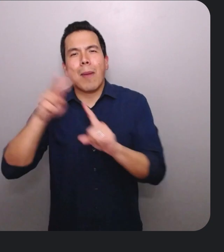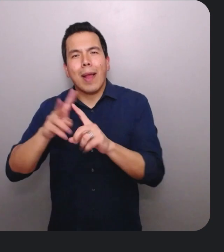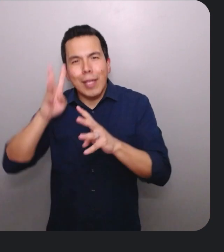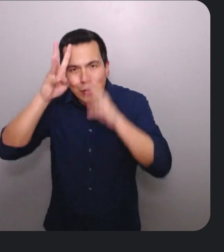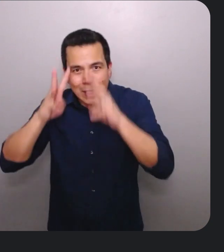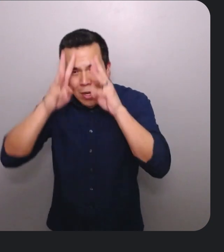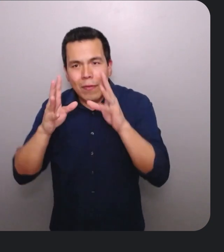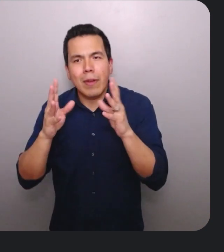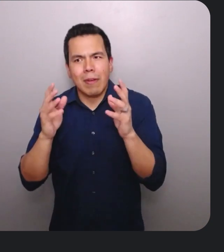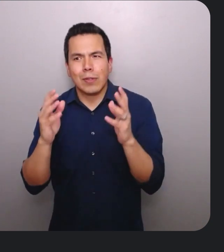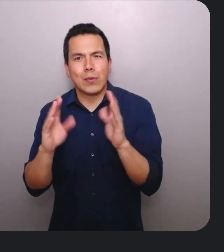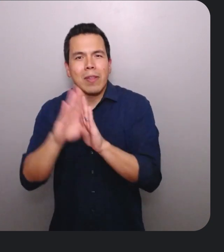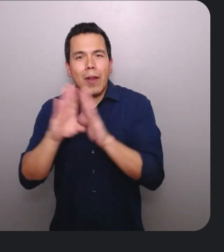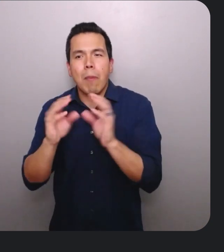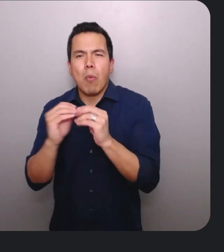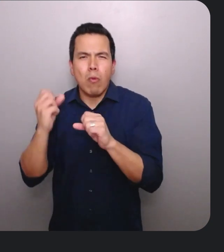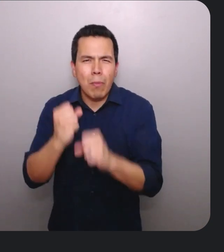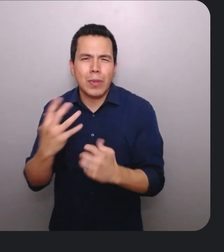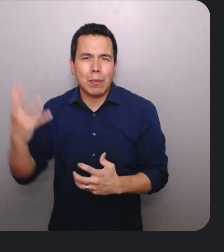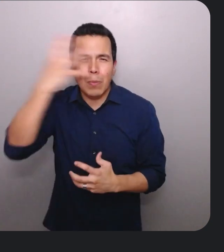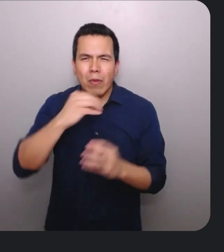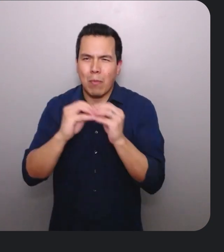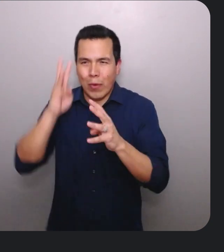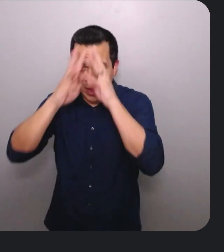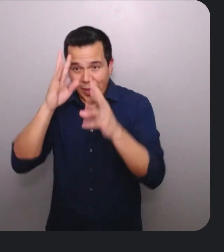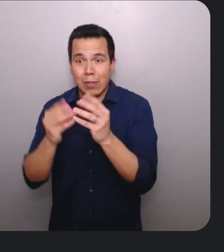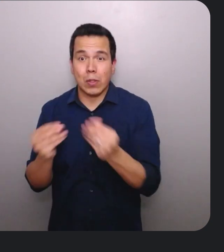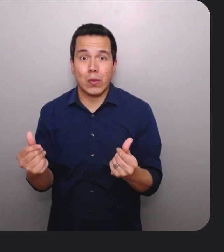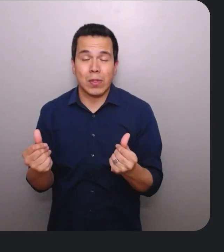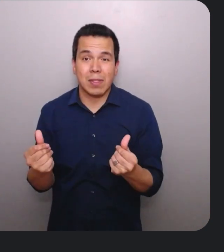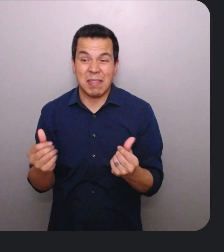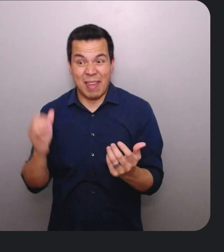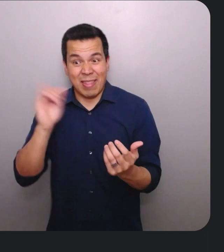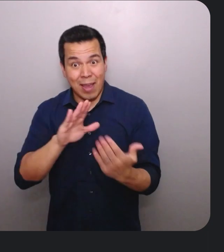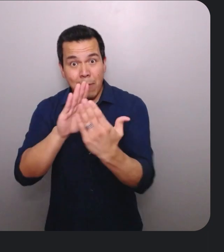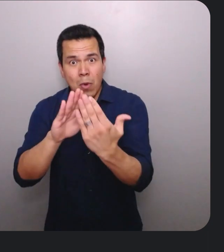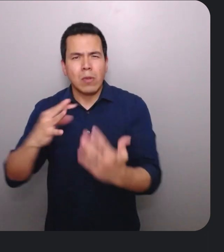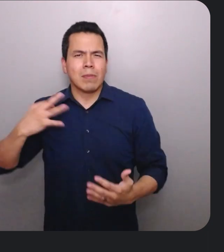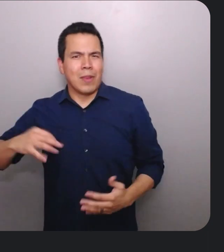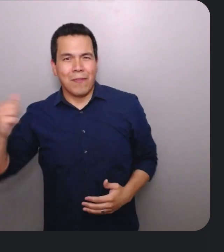to come up with robust, beautiful, and innovative solutions, and the rising tide lifts all boats.